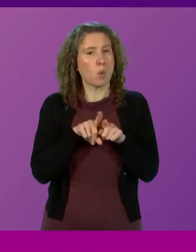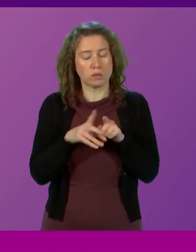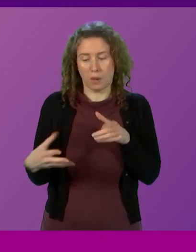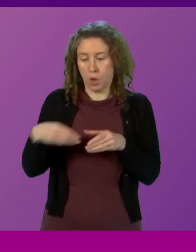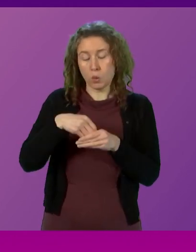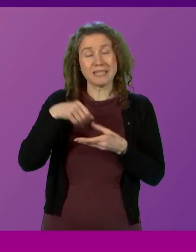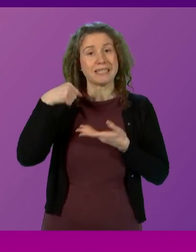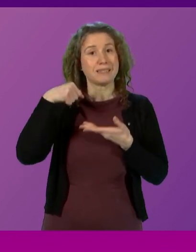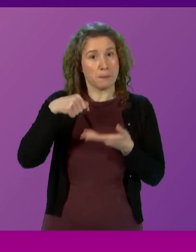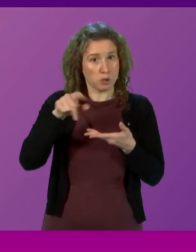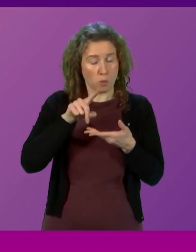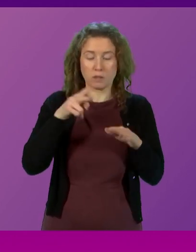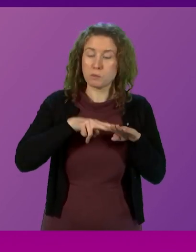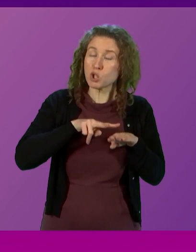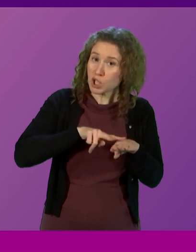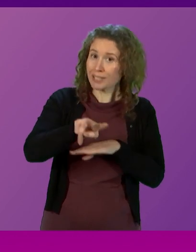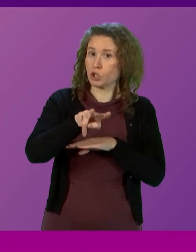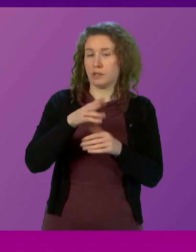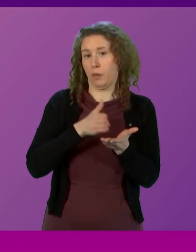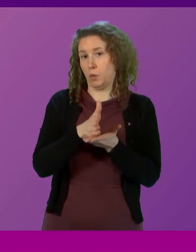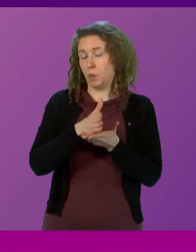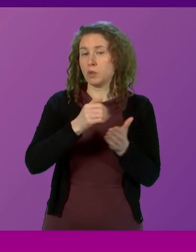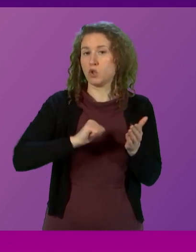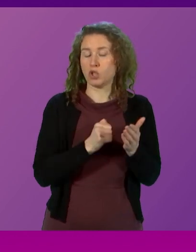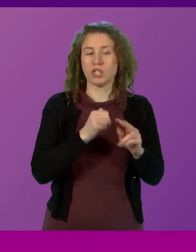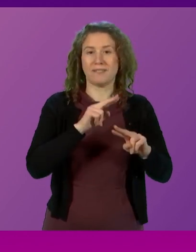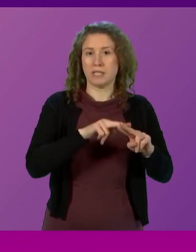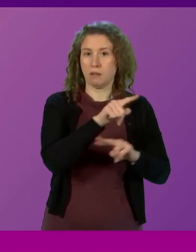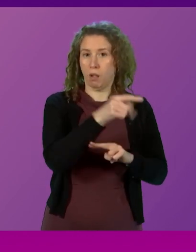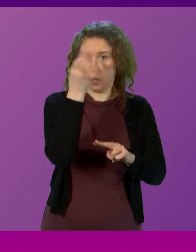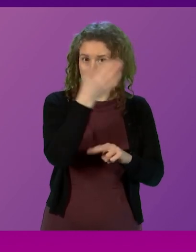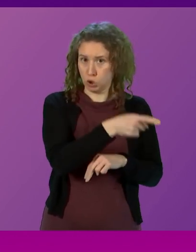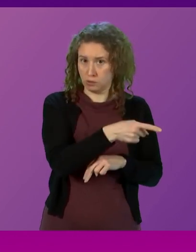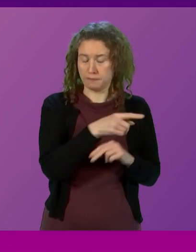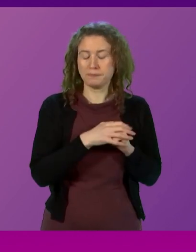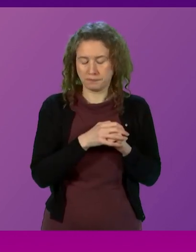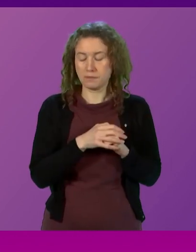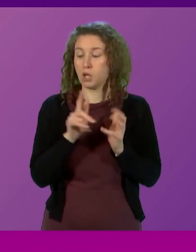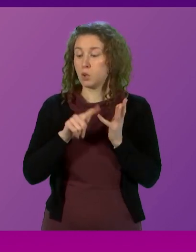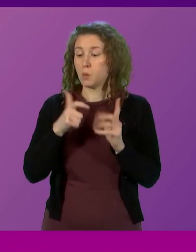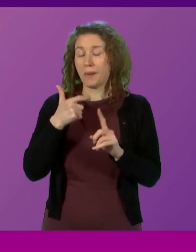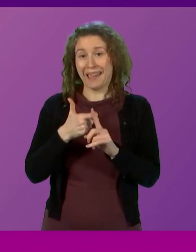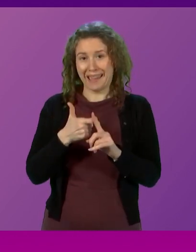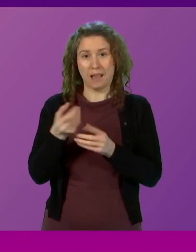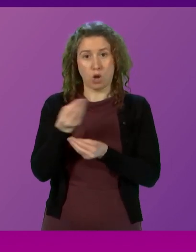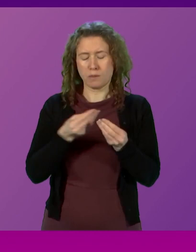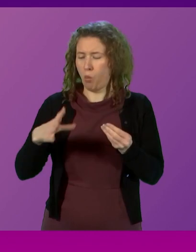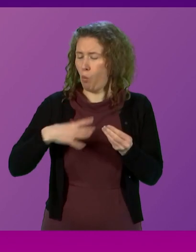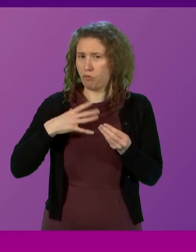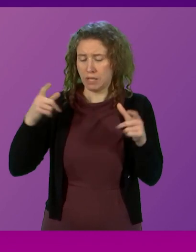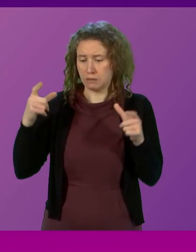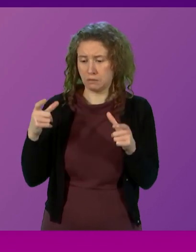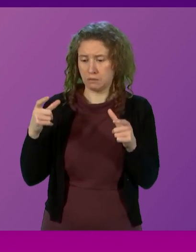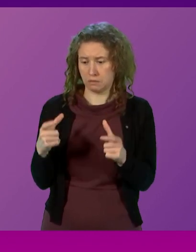into the budget the projections made by the Scottish Fiscal Commission. The UK economy has already begun to contract.